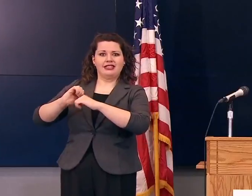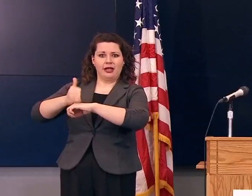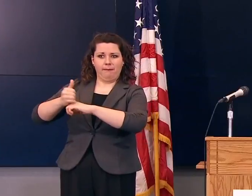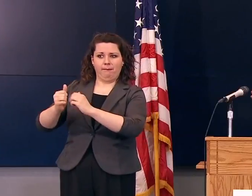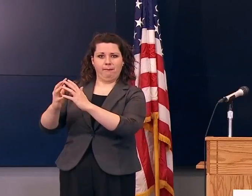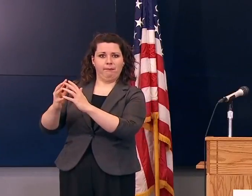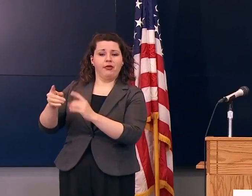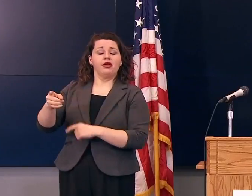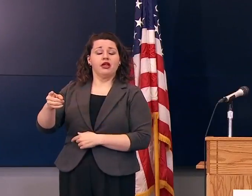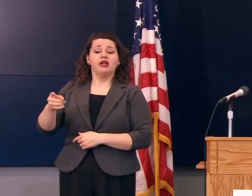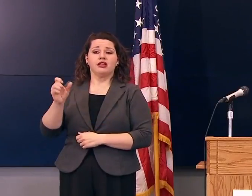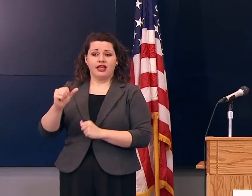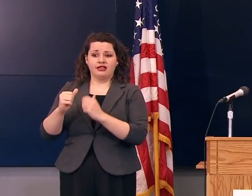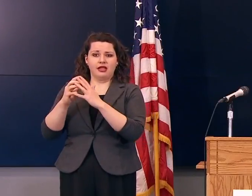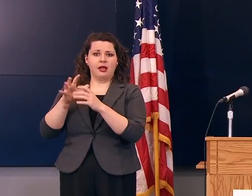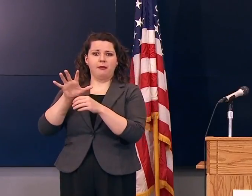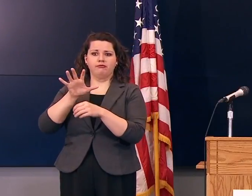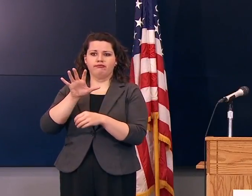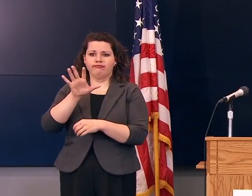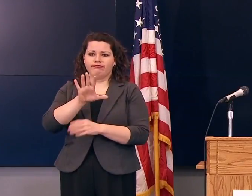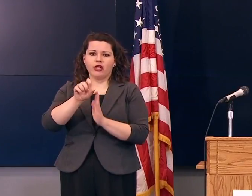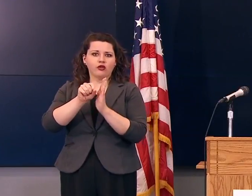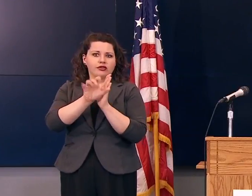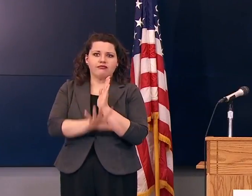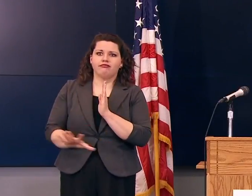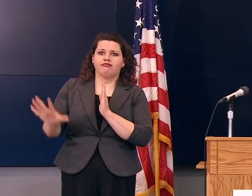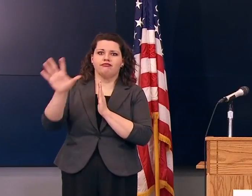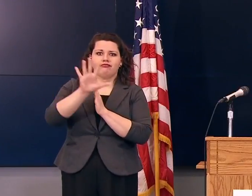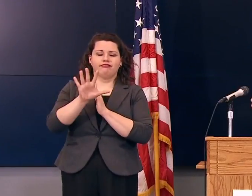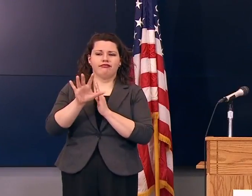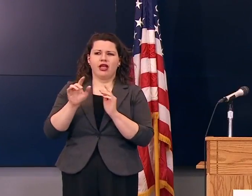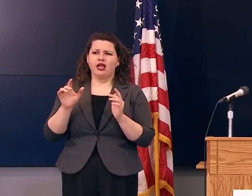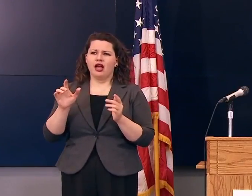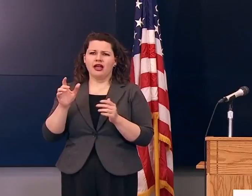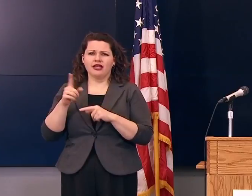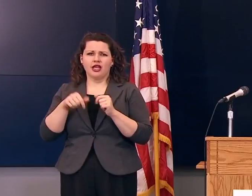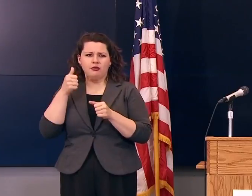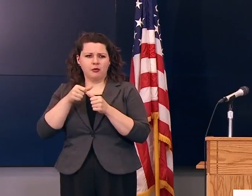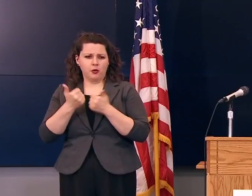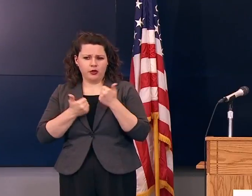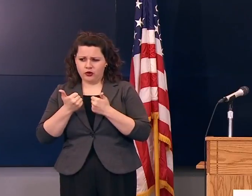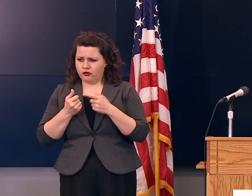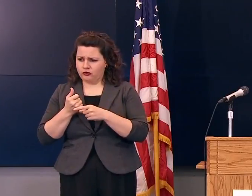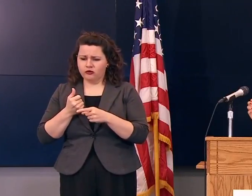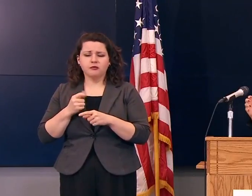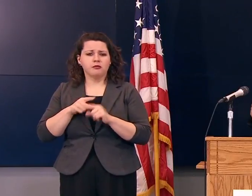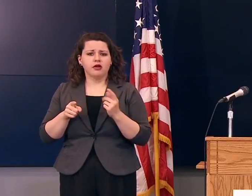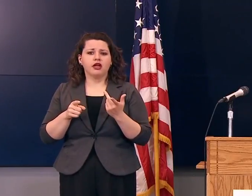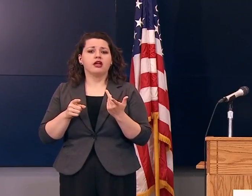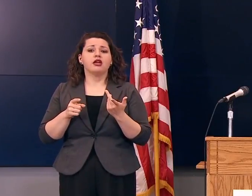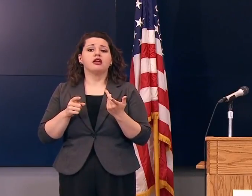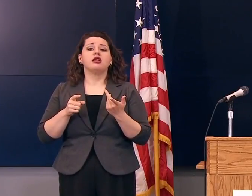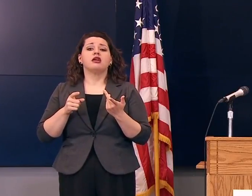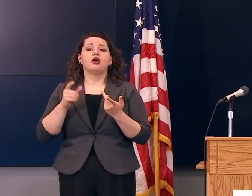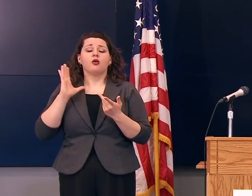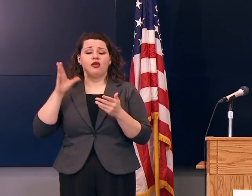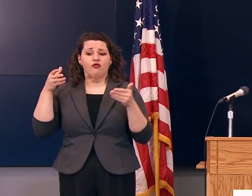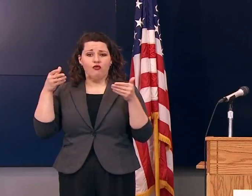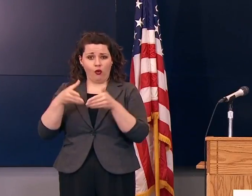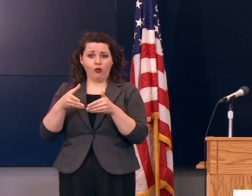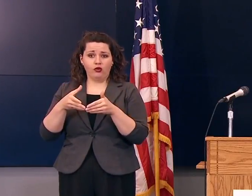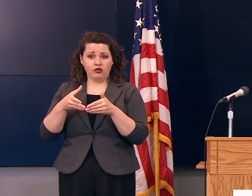We will be able to set up in areas all across the state. As you heard, I can't remember which one was talking about this, but we're going to focus initially